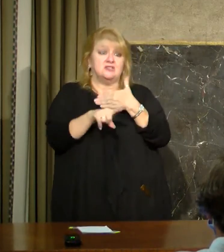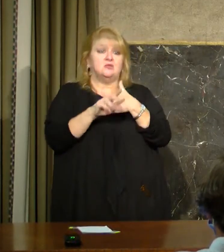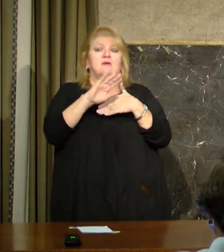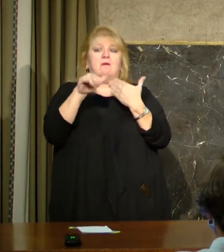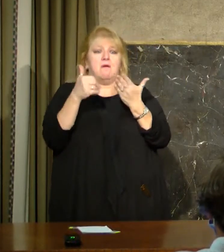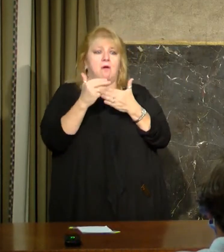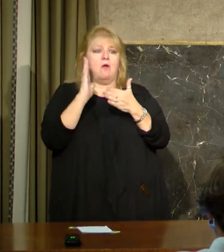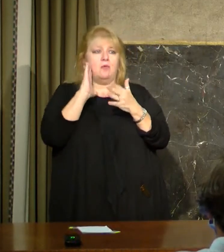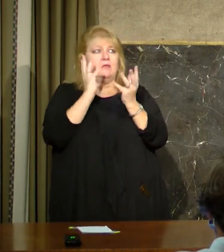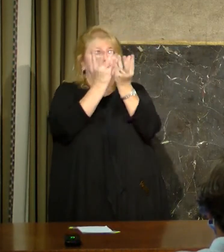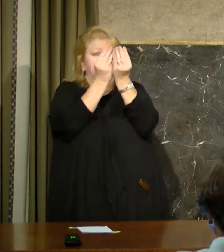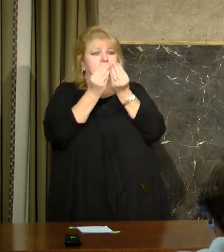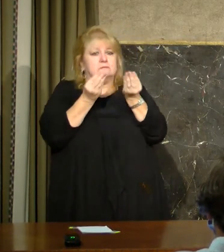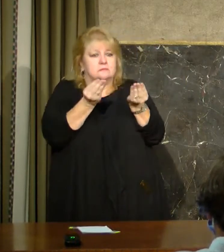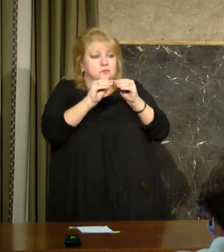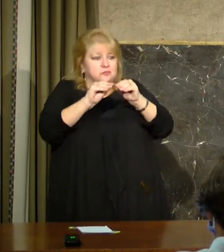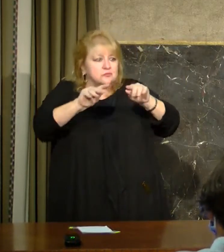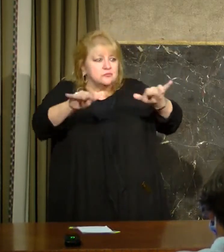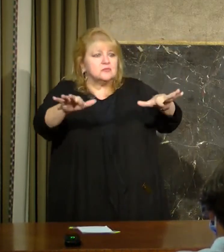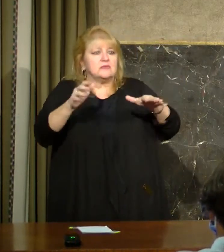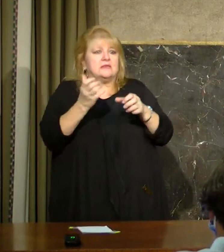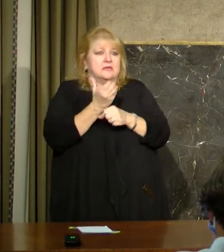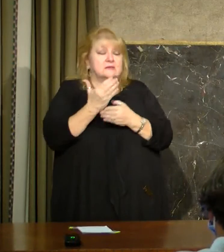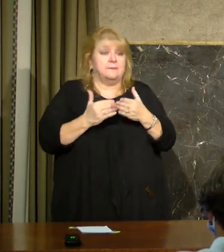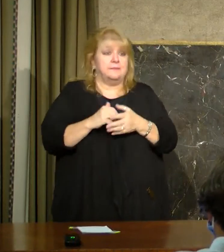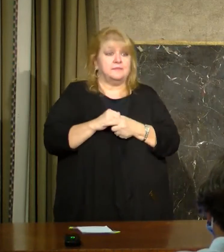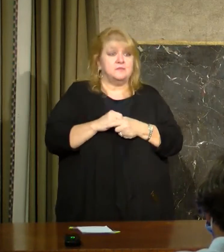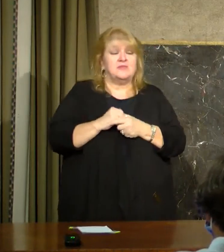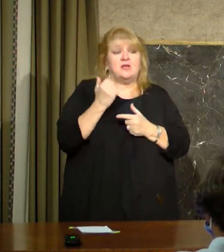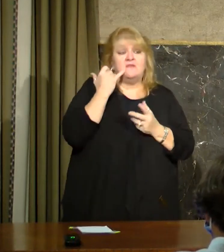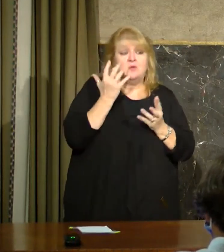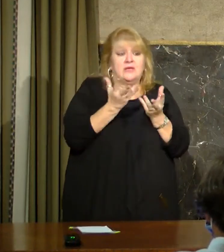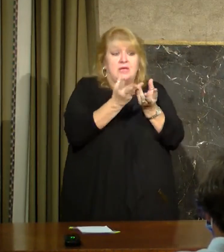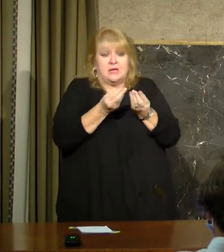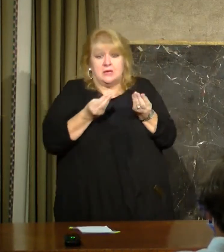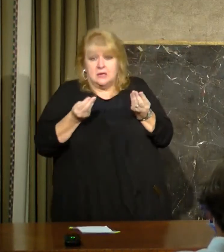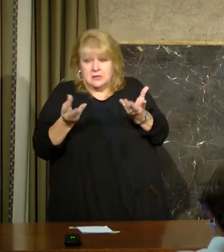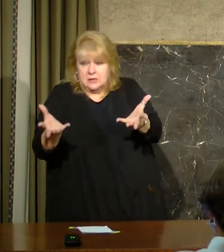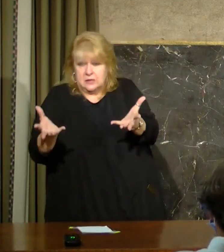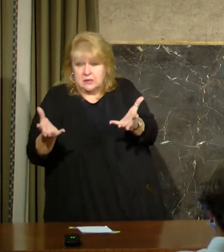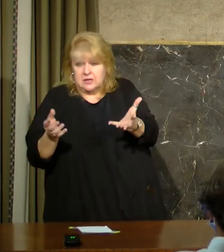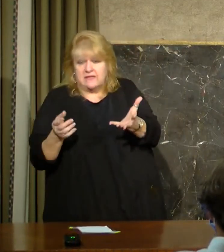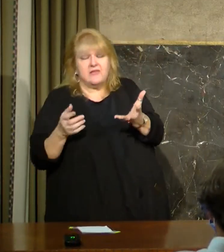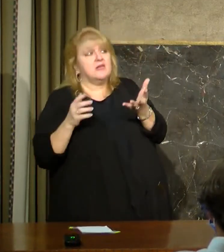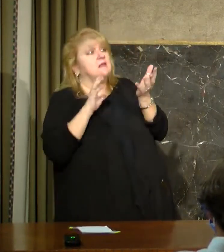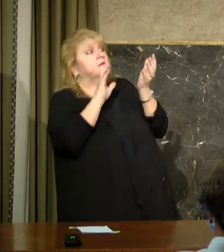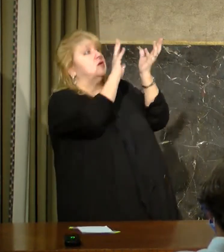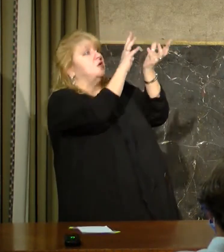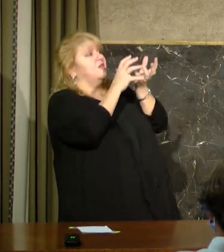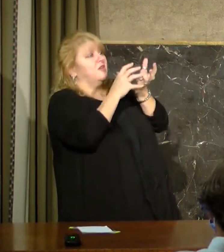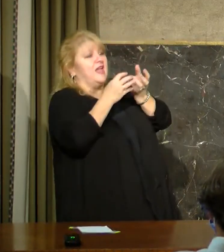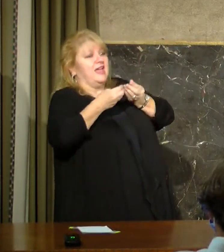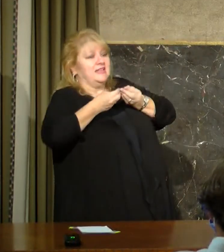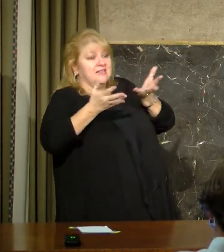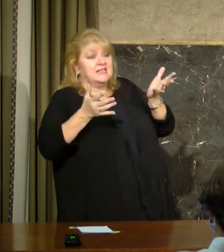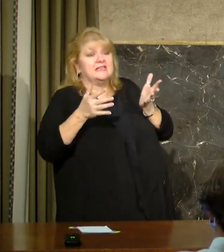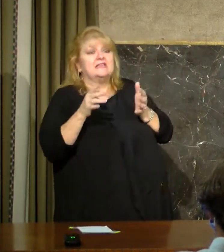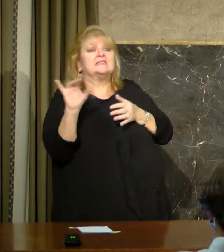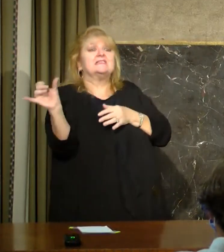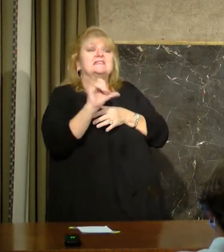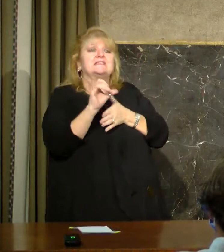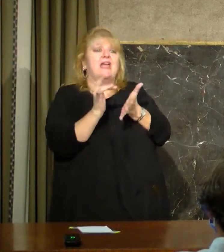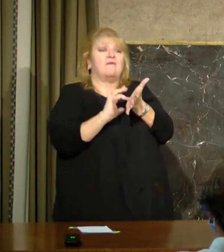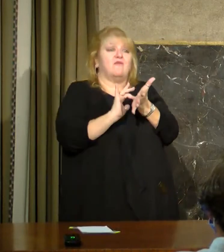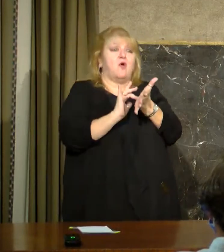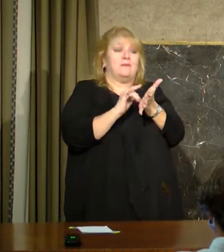accomplish that and resupply every pharmacist who received it this week, then that's what's likely to happen.